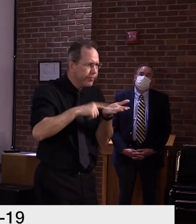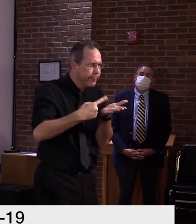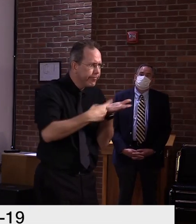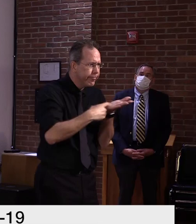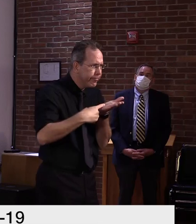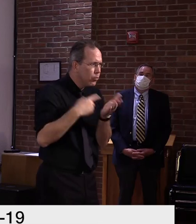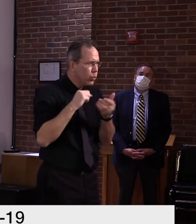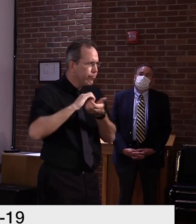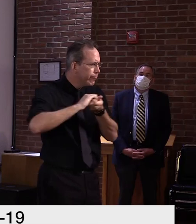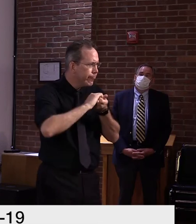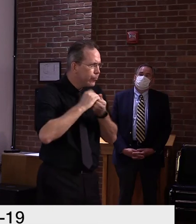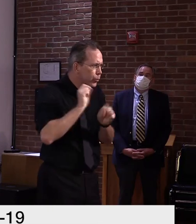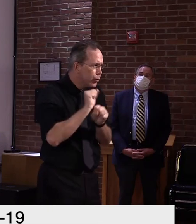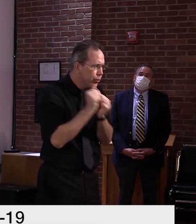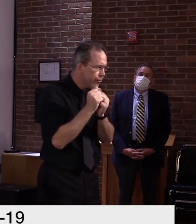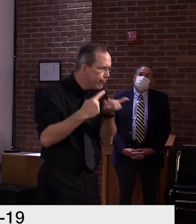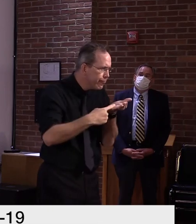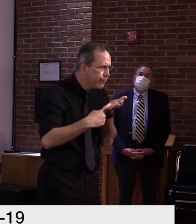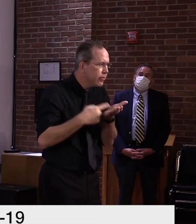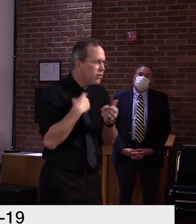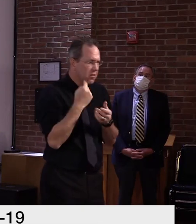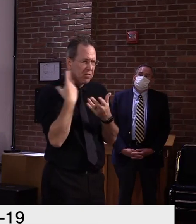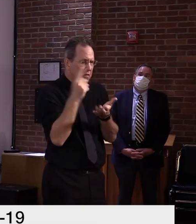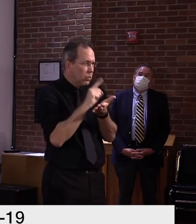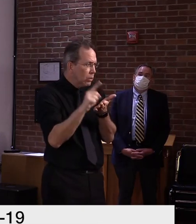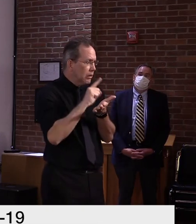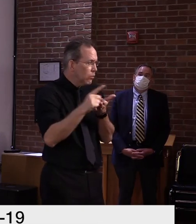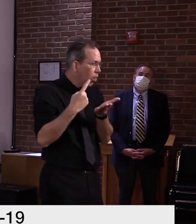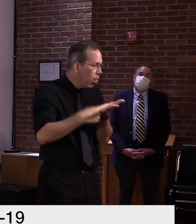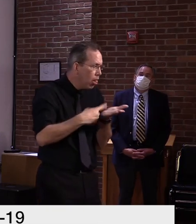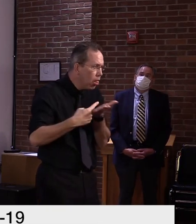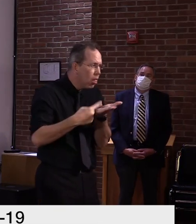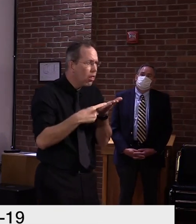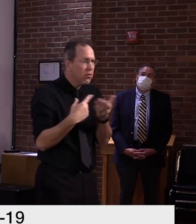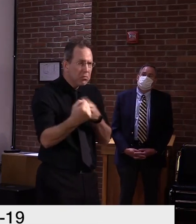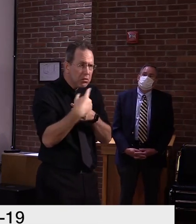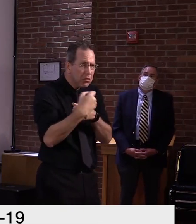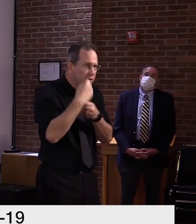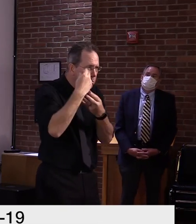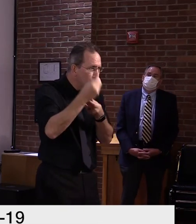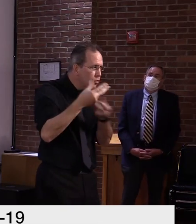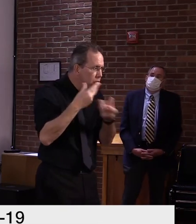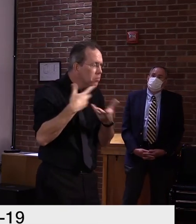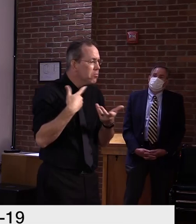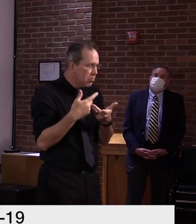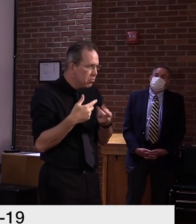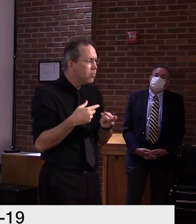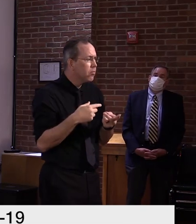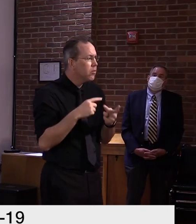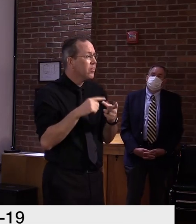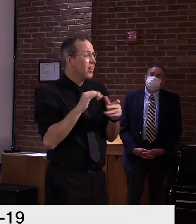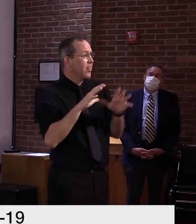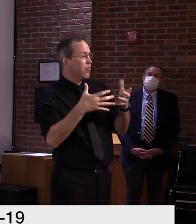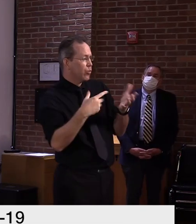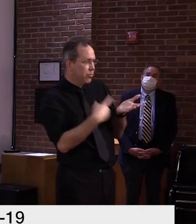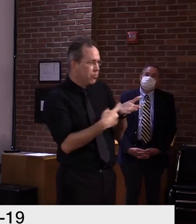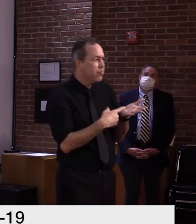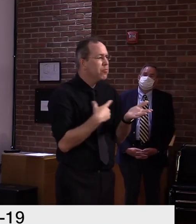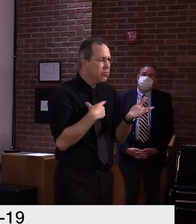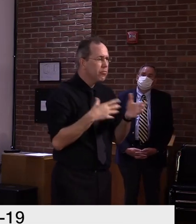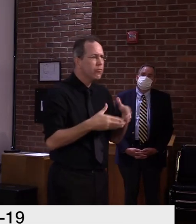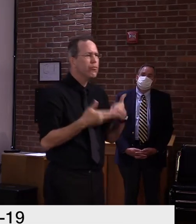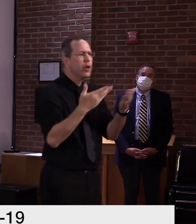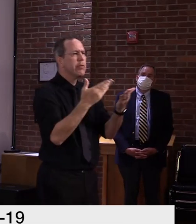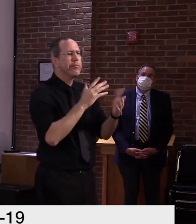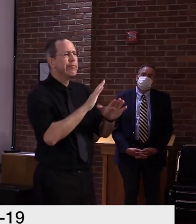several weeks. Um, the last time they met, uh, their recommendation was, uh, obviously not to